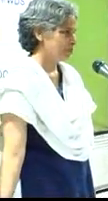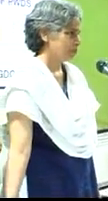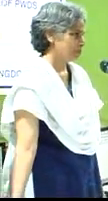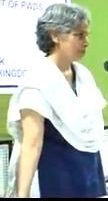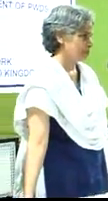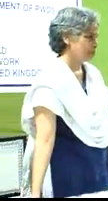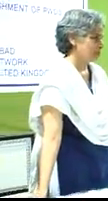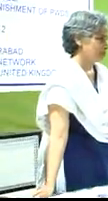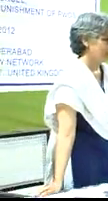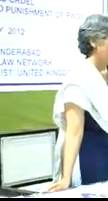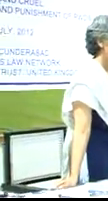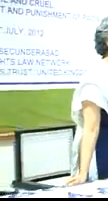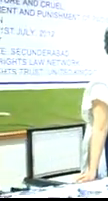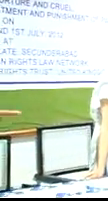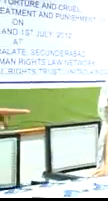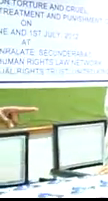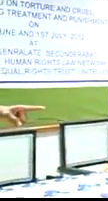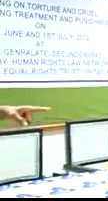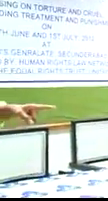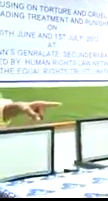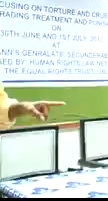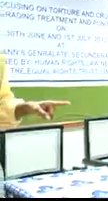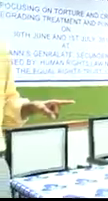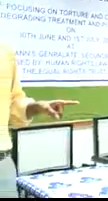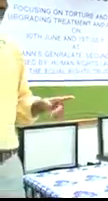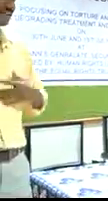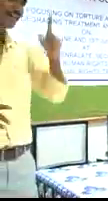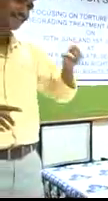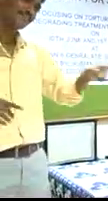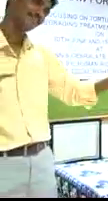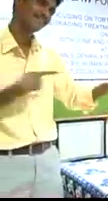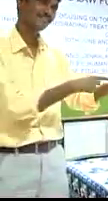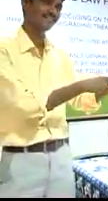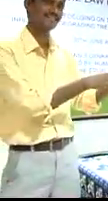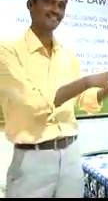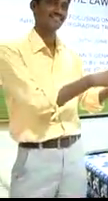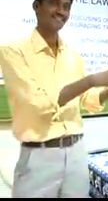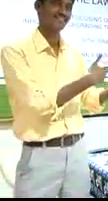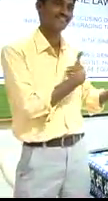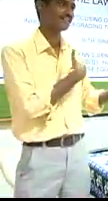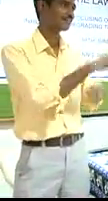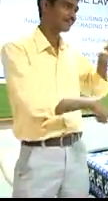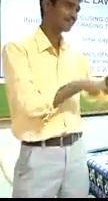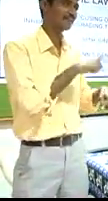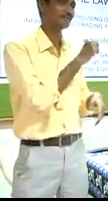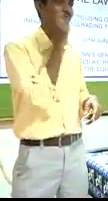There is of no be made. The the other district that was for the city.